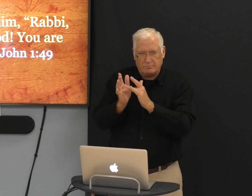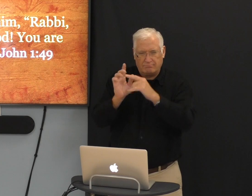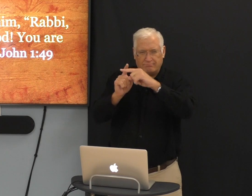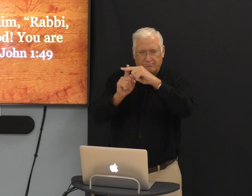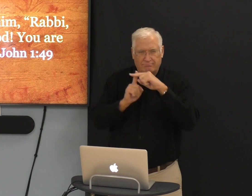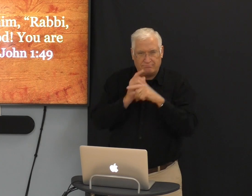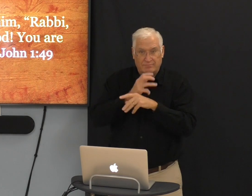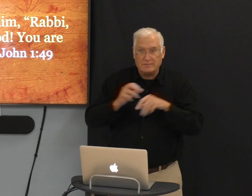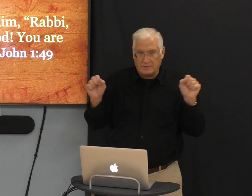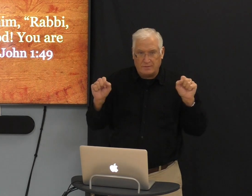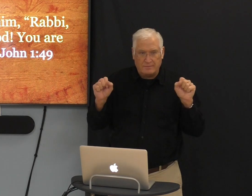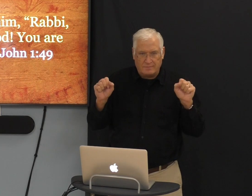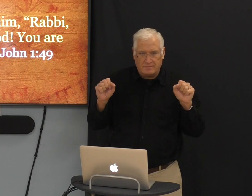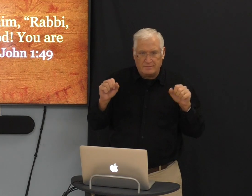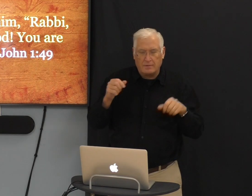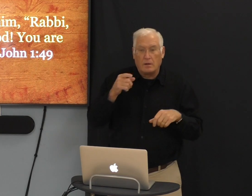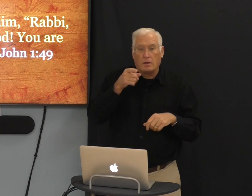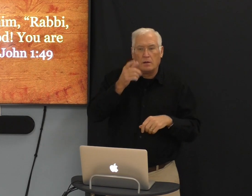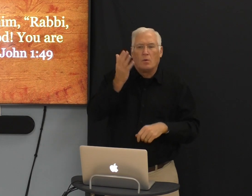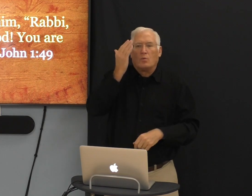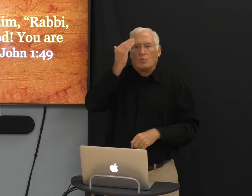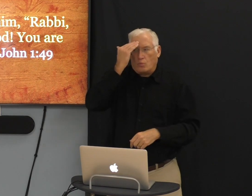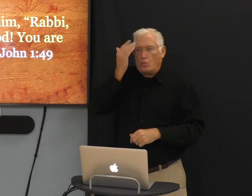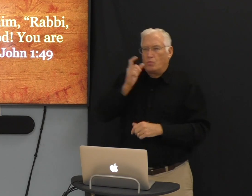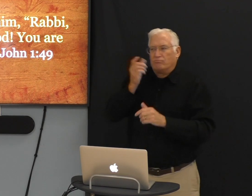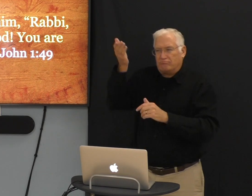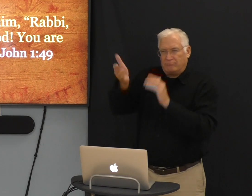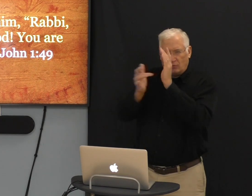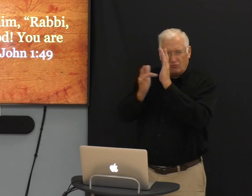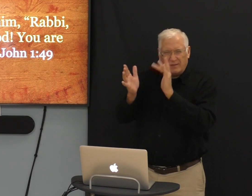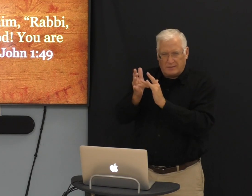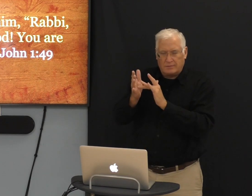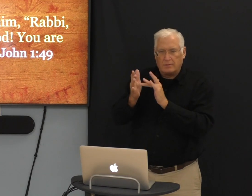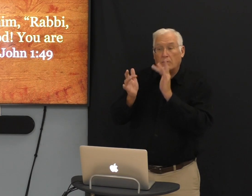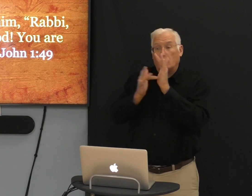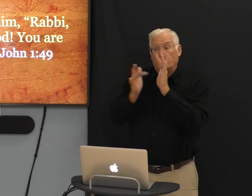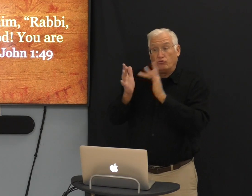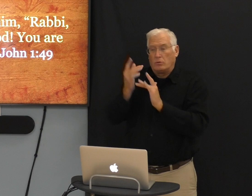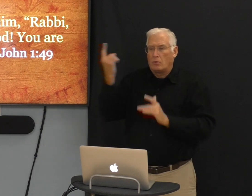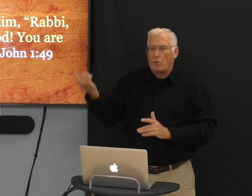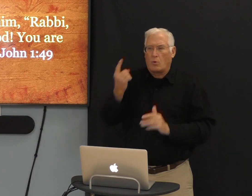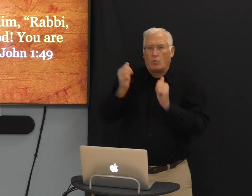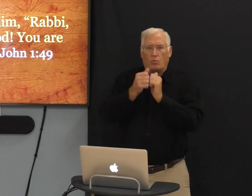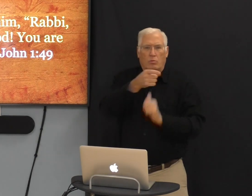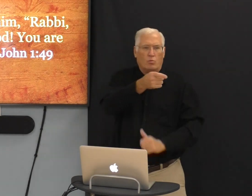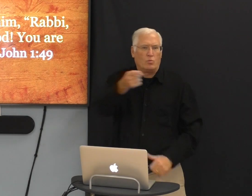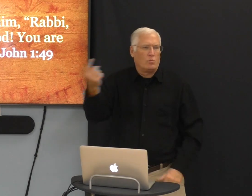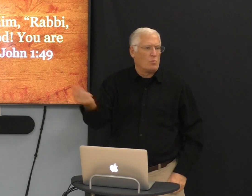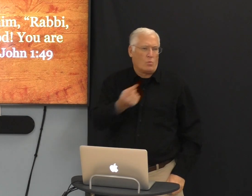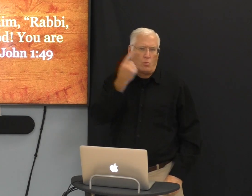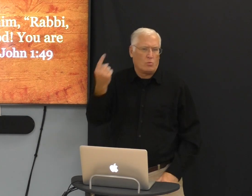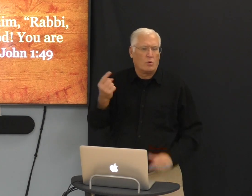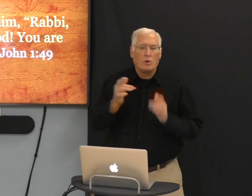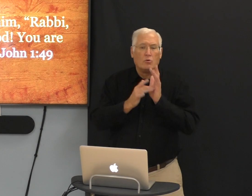salvation. Believe in Jesus. And you know who Jesus is. He's always been.